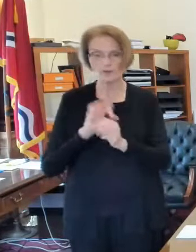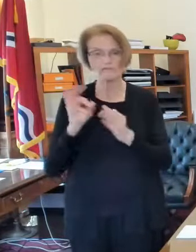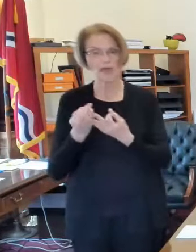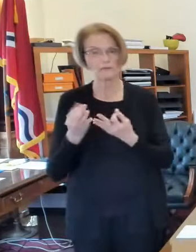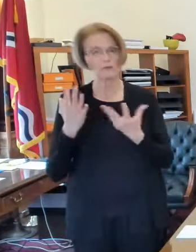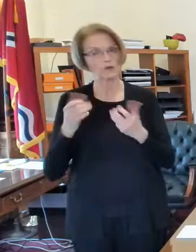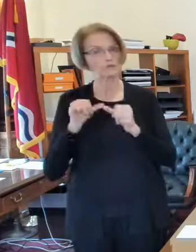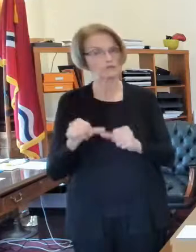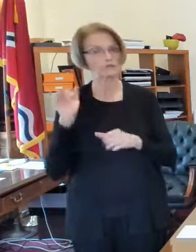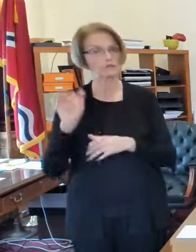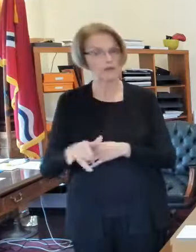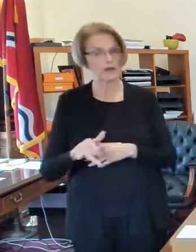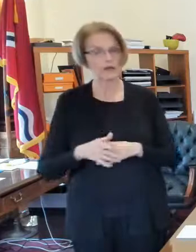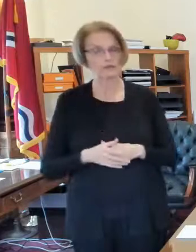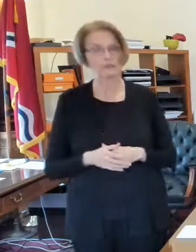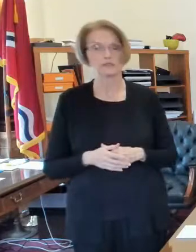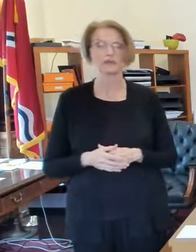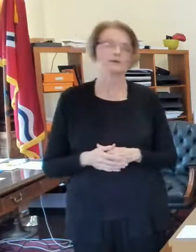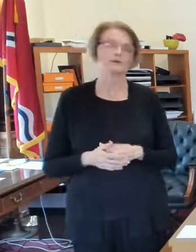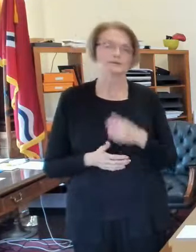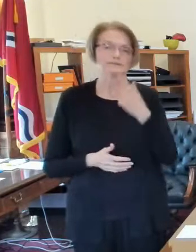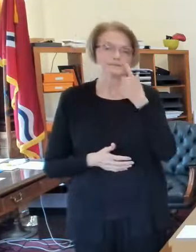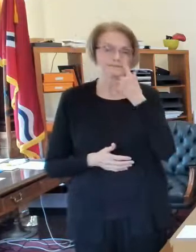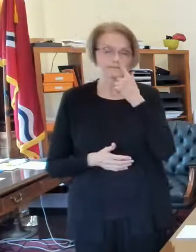know there are a lot of